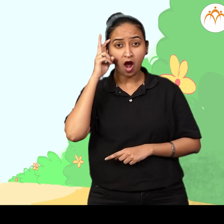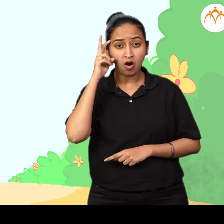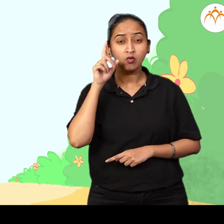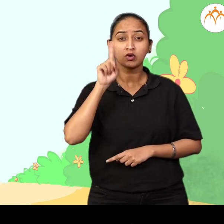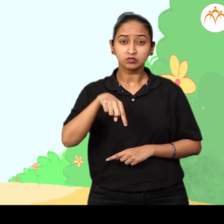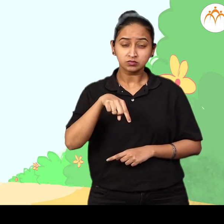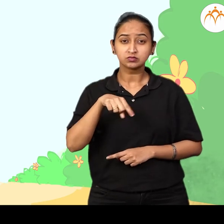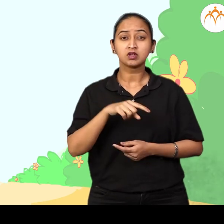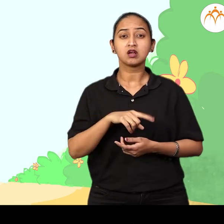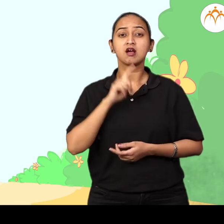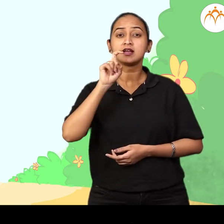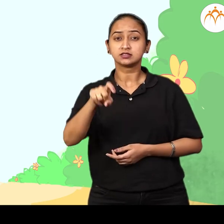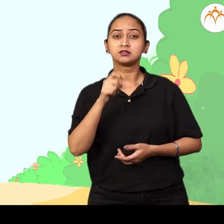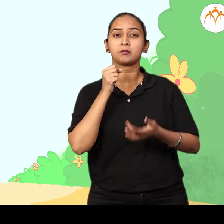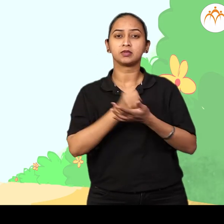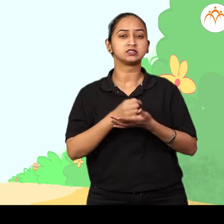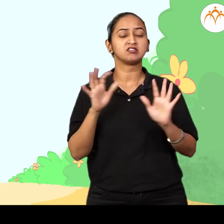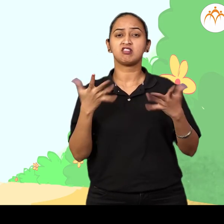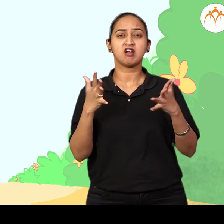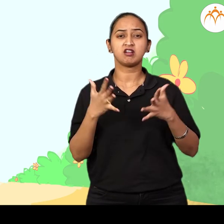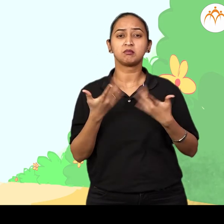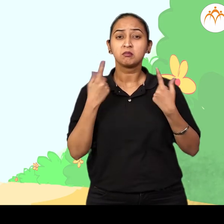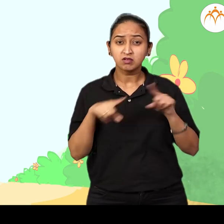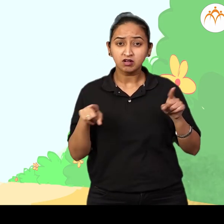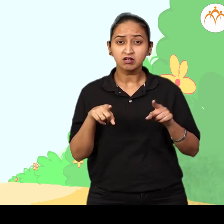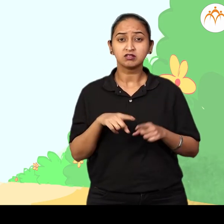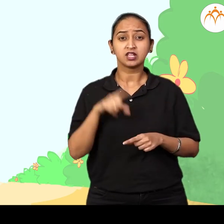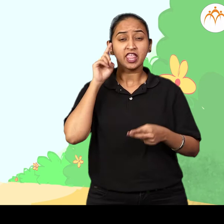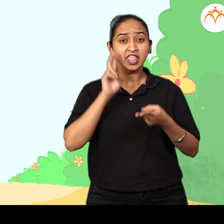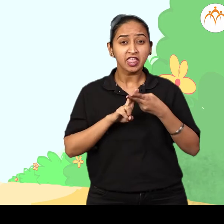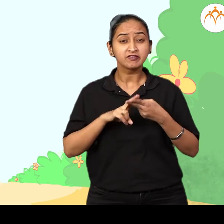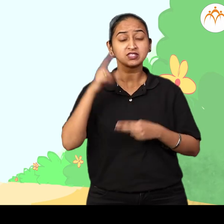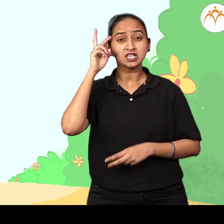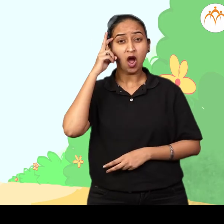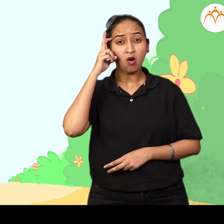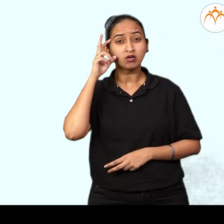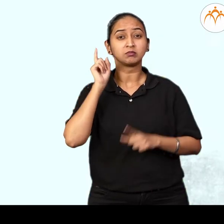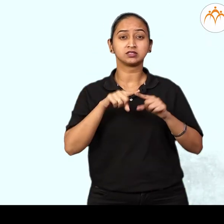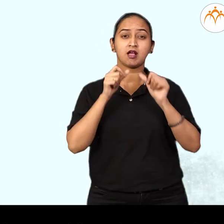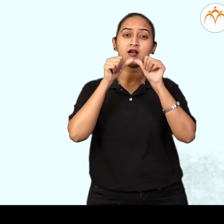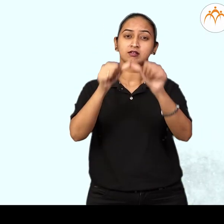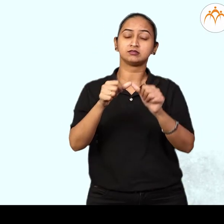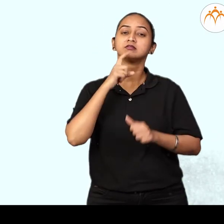ask every question. How will we get answer without asking the question? So,